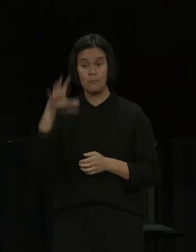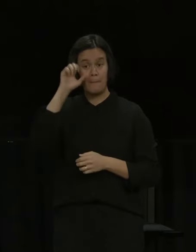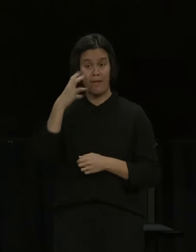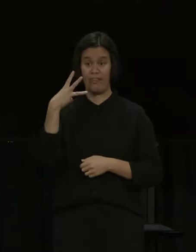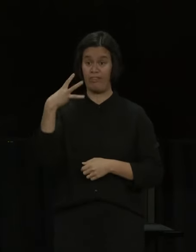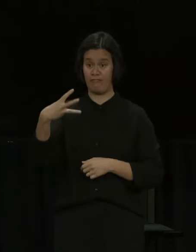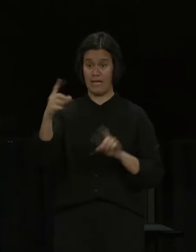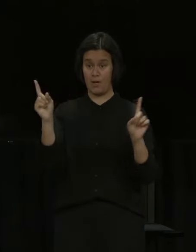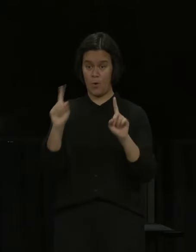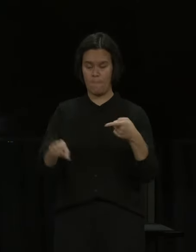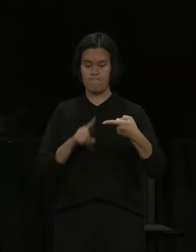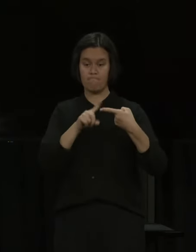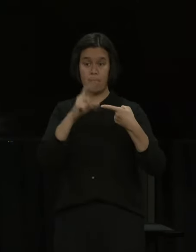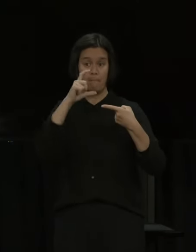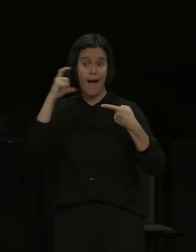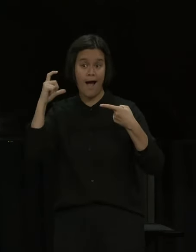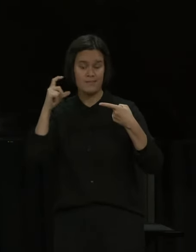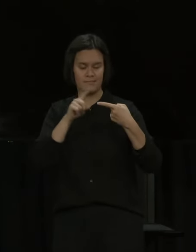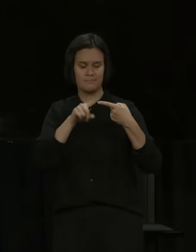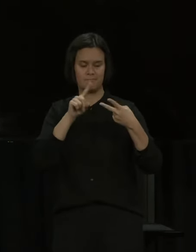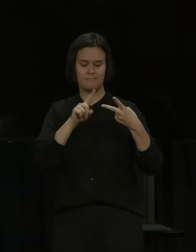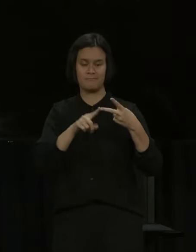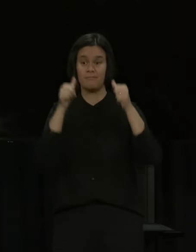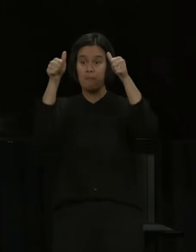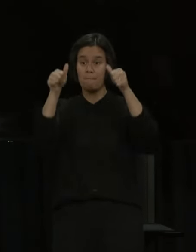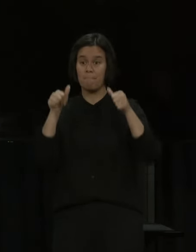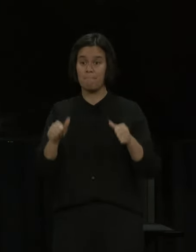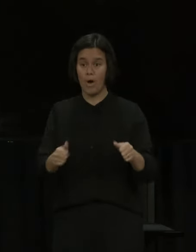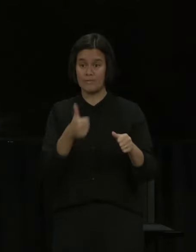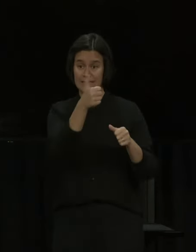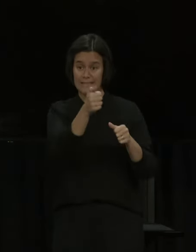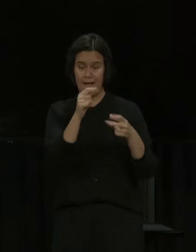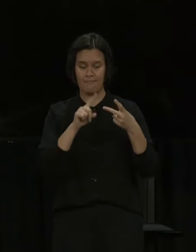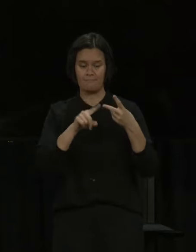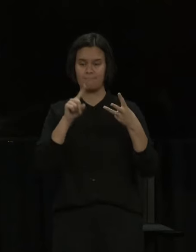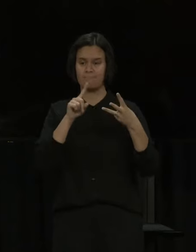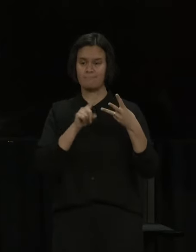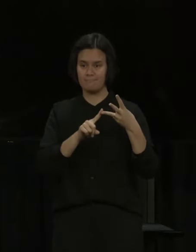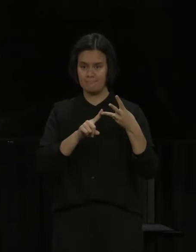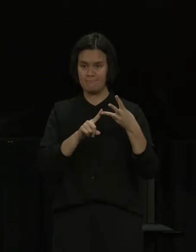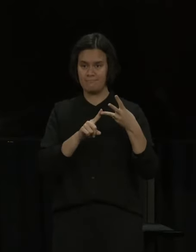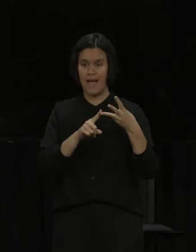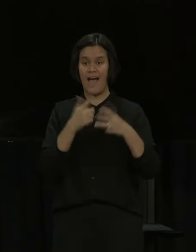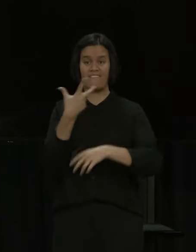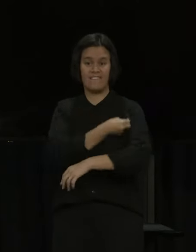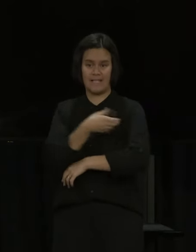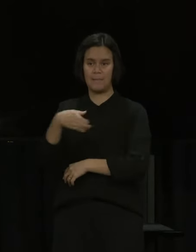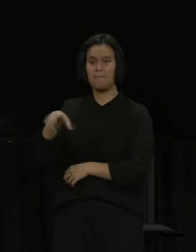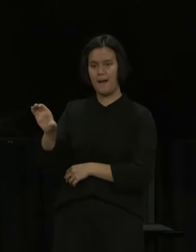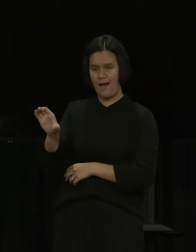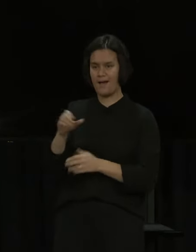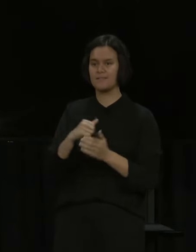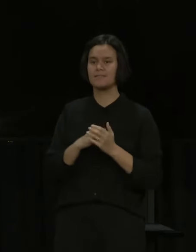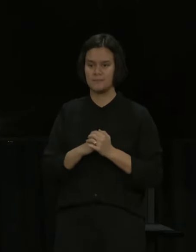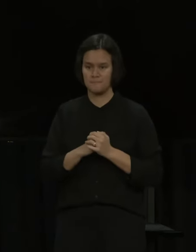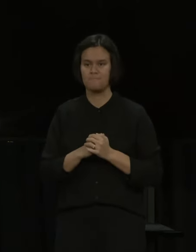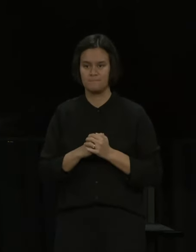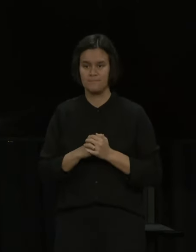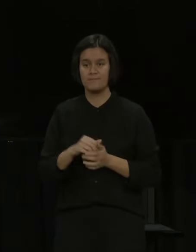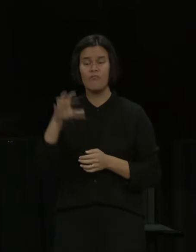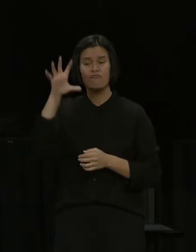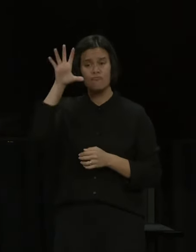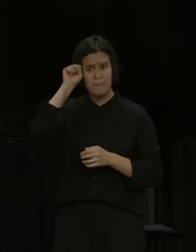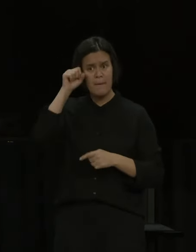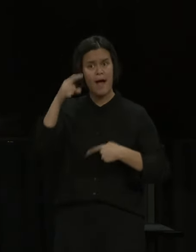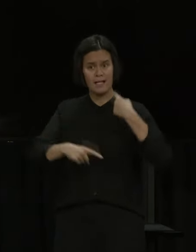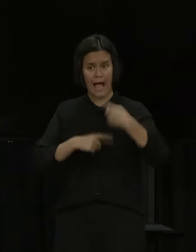and pass, we'll be doing well. So take your mask with you when you leave the house, wear it where you're required to, scan in using the COVID Tracer app. That is going to